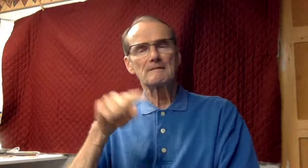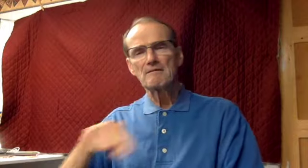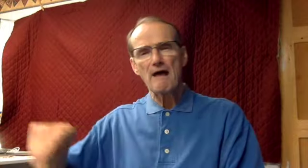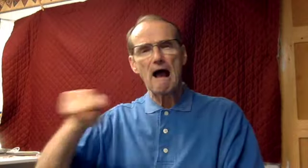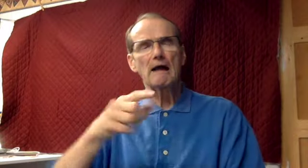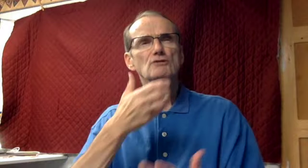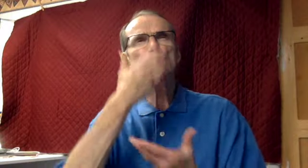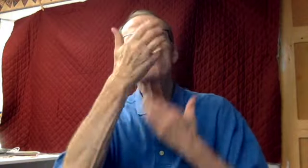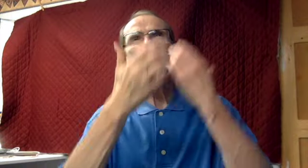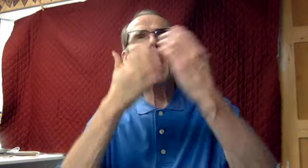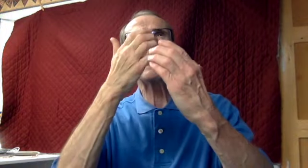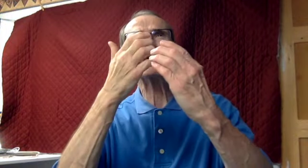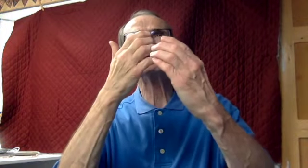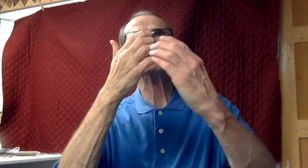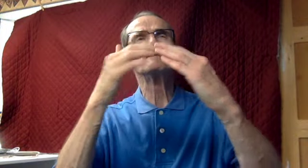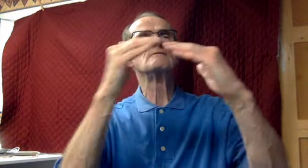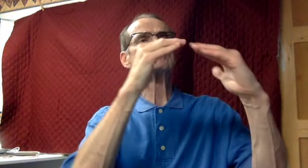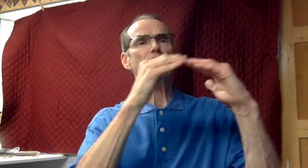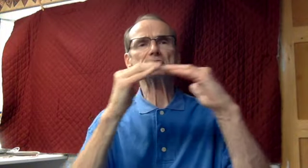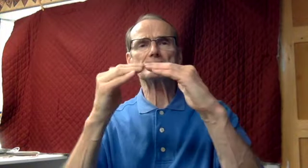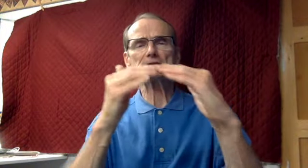but hark the outcry